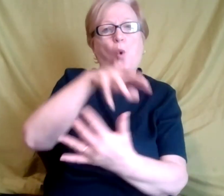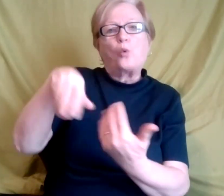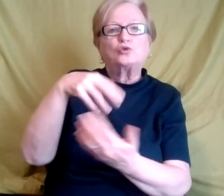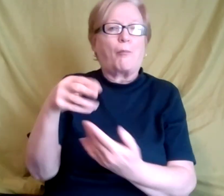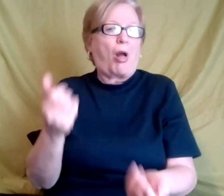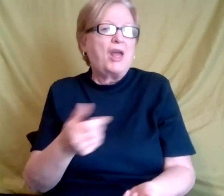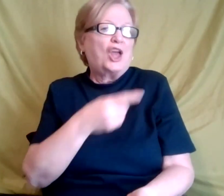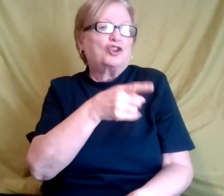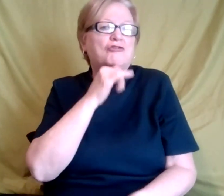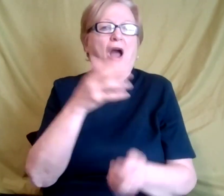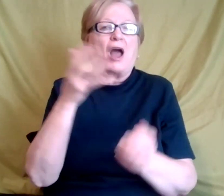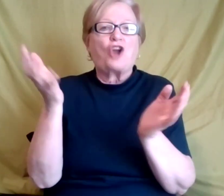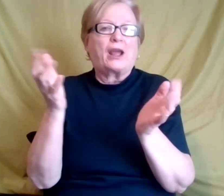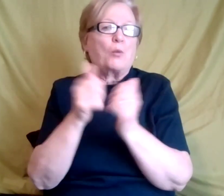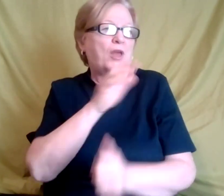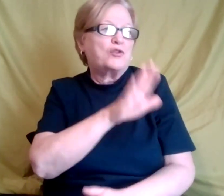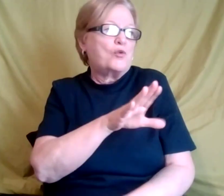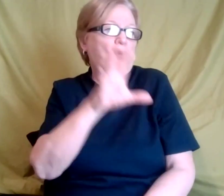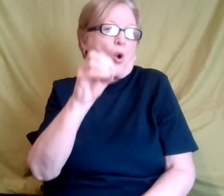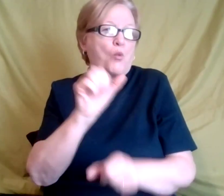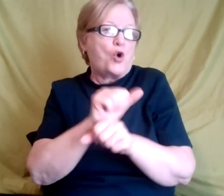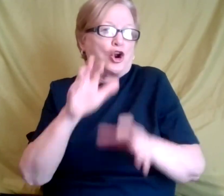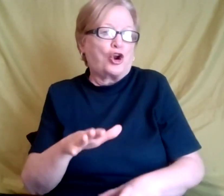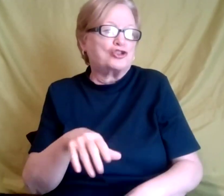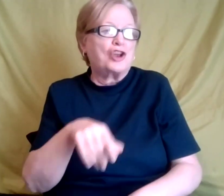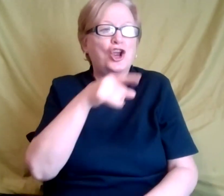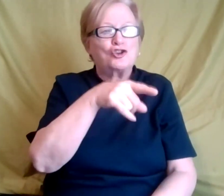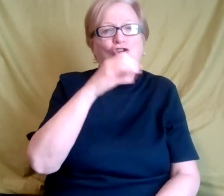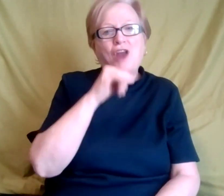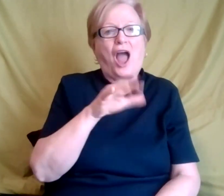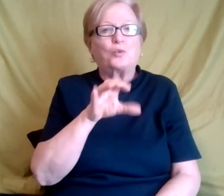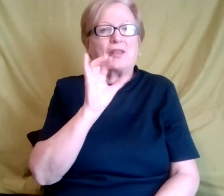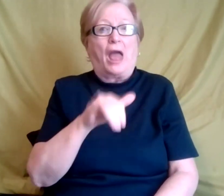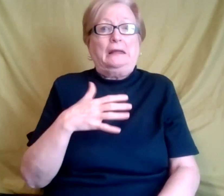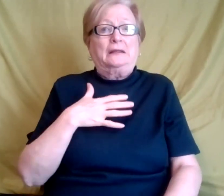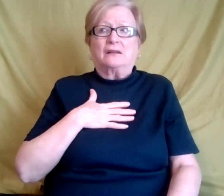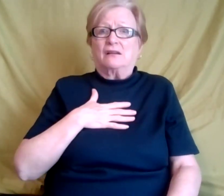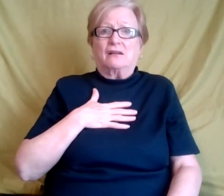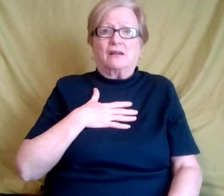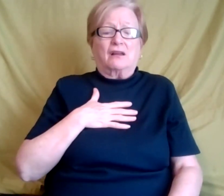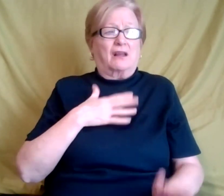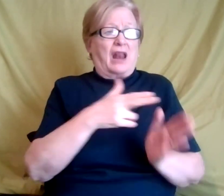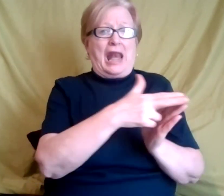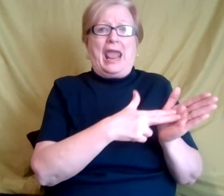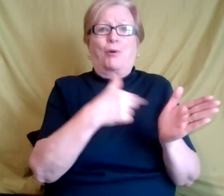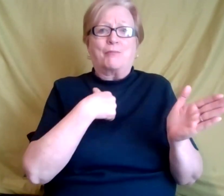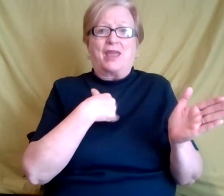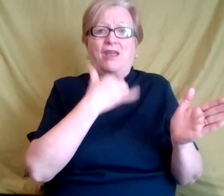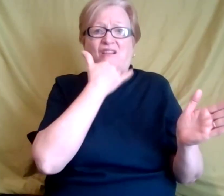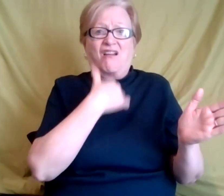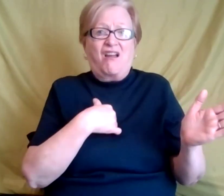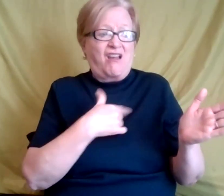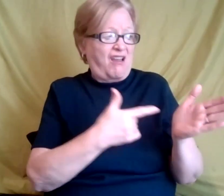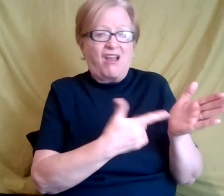chatting with your coworkers. You won't, weren't doing this. And to, to have that, to that pressure